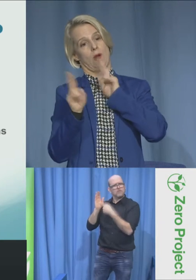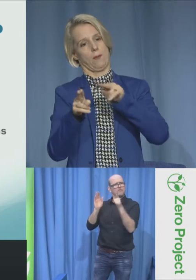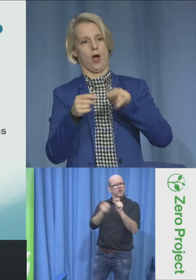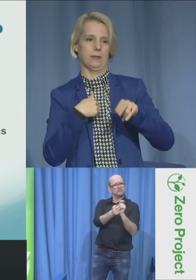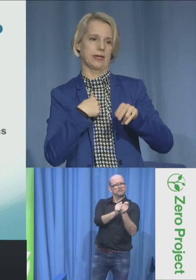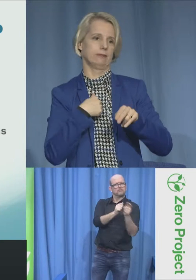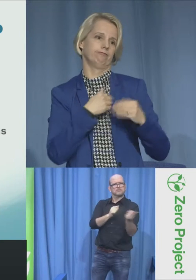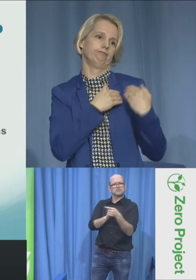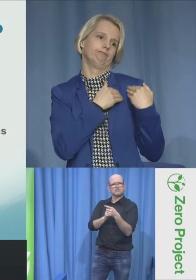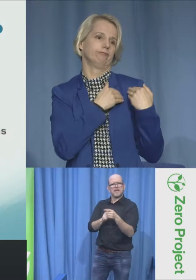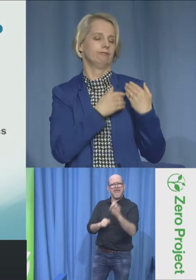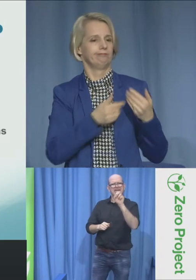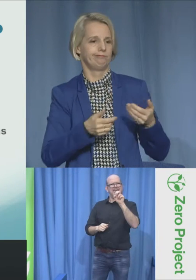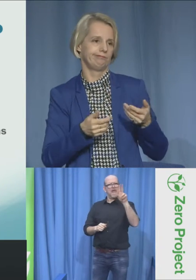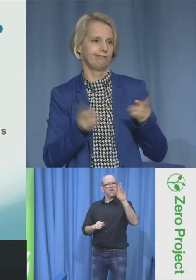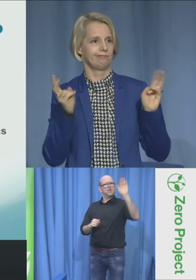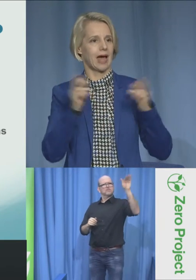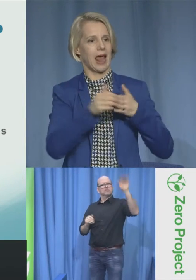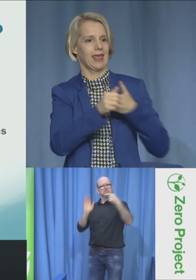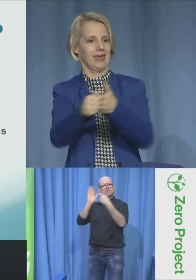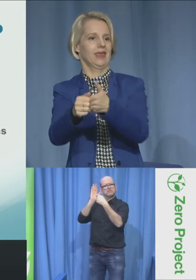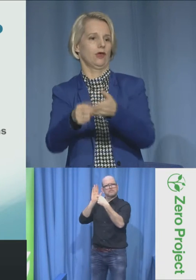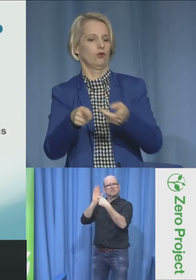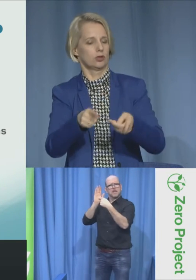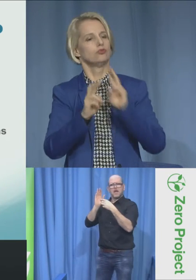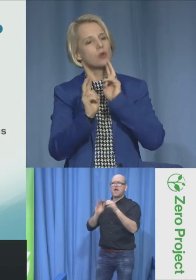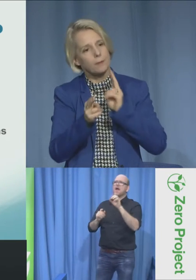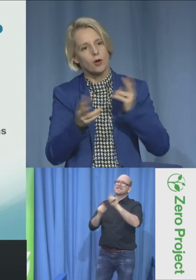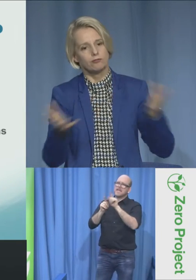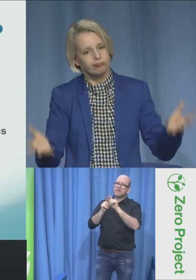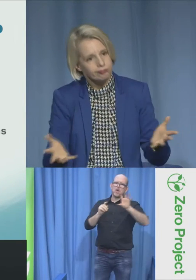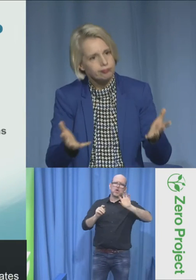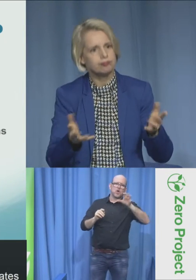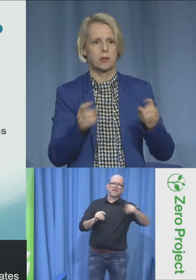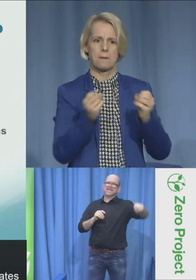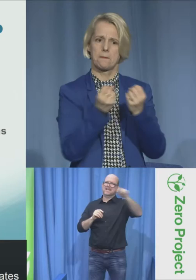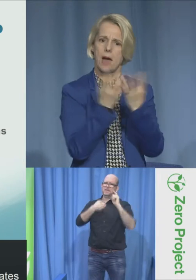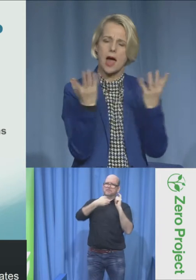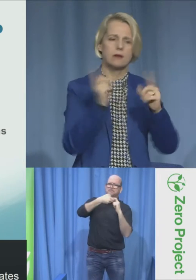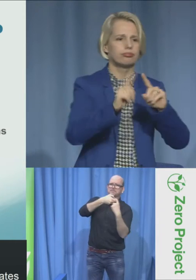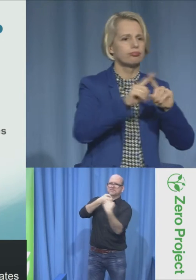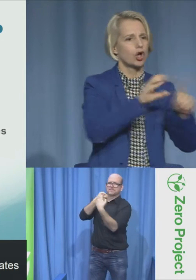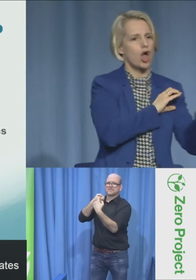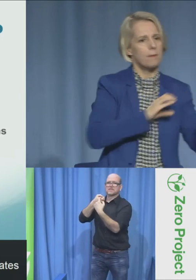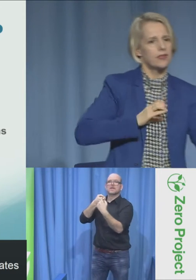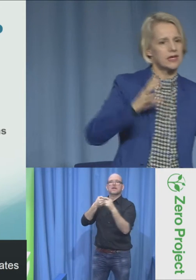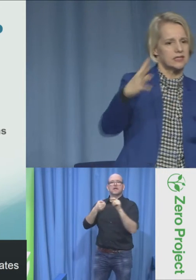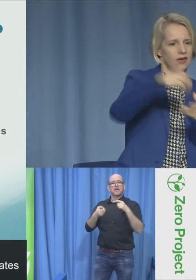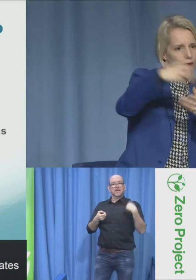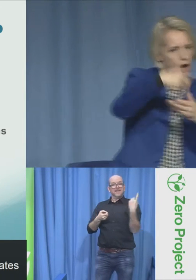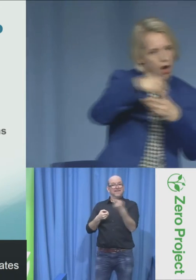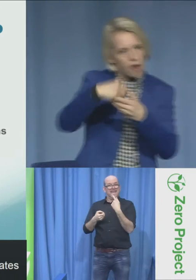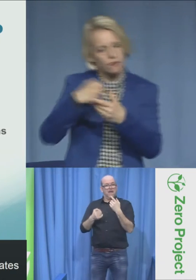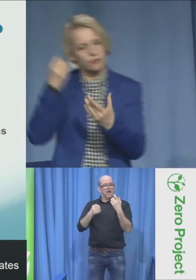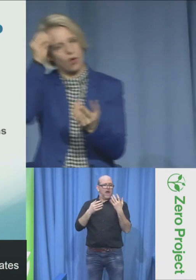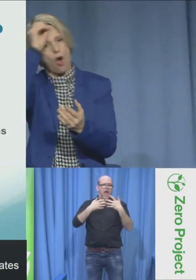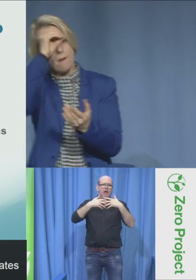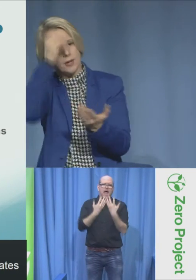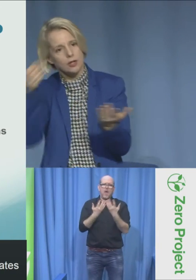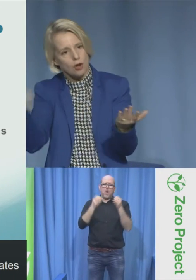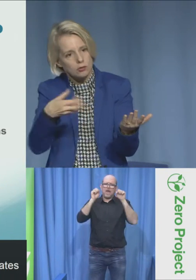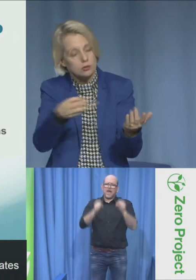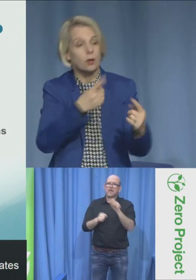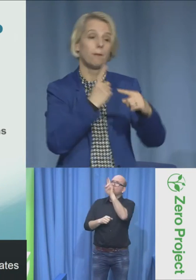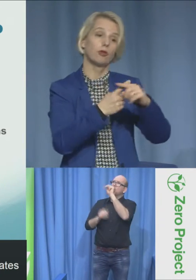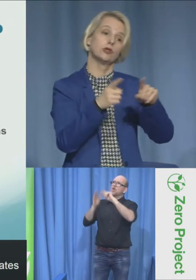and the member states by proxy how to implement the UN CRPD. So I was the rapporteur of that